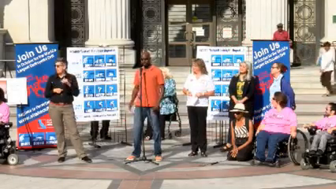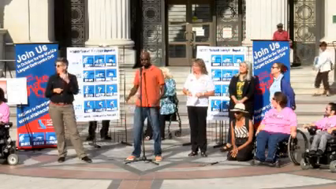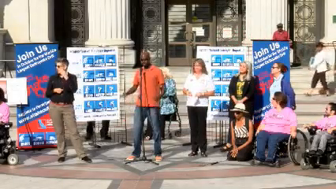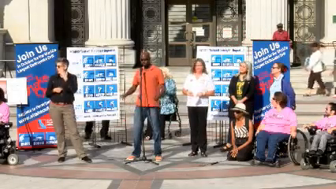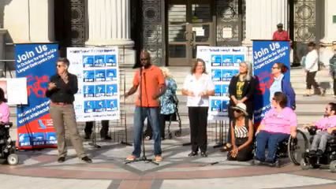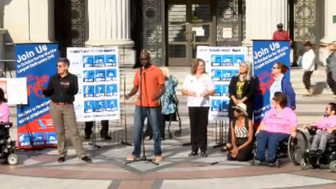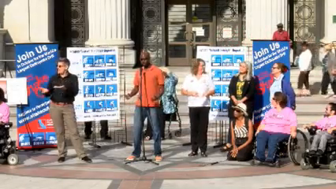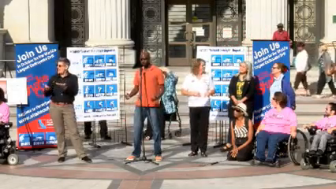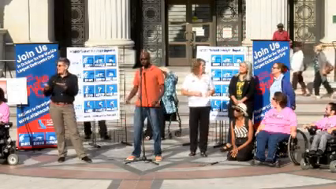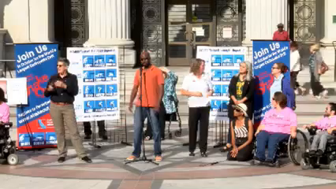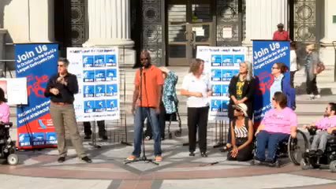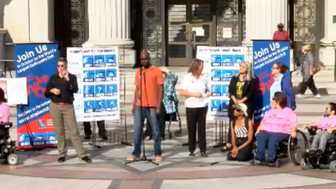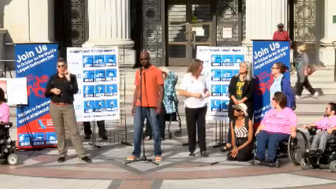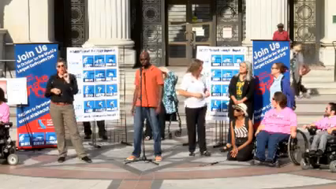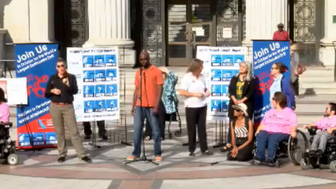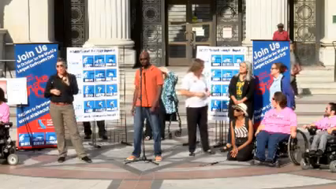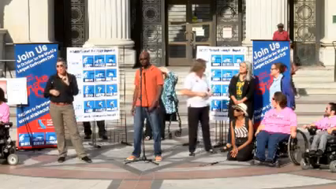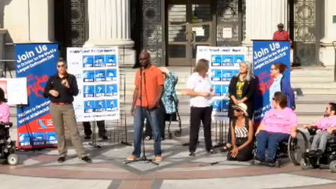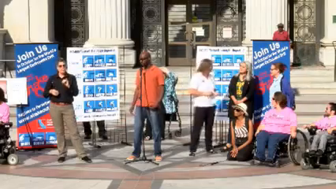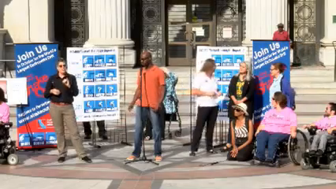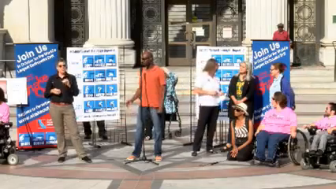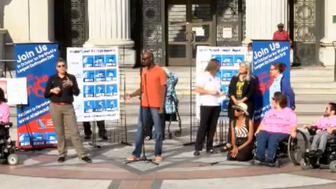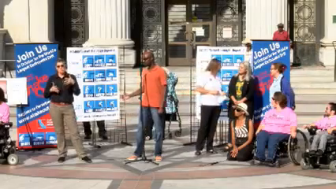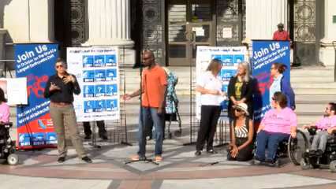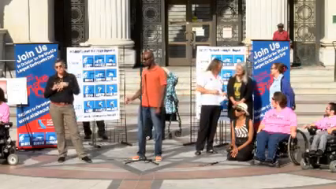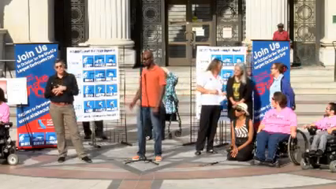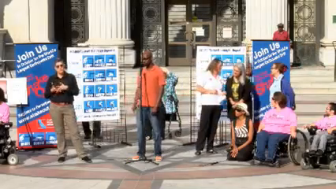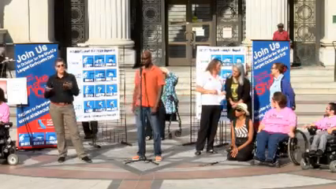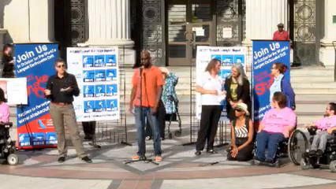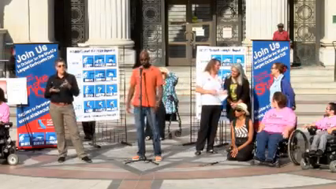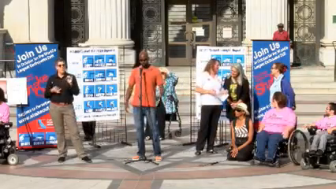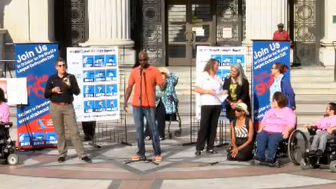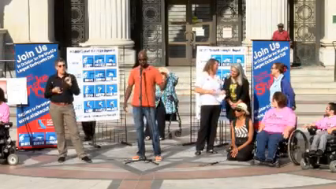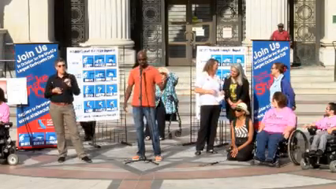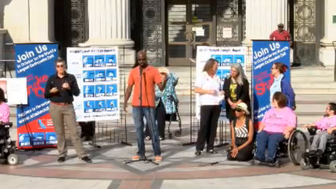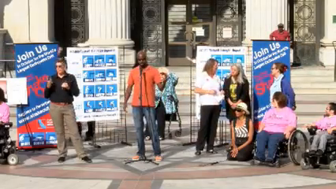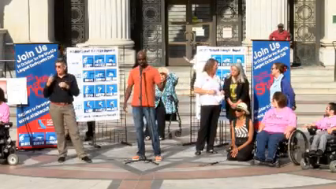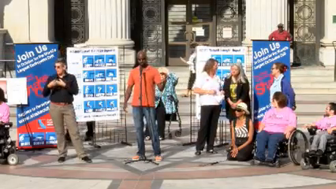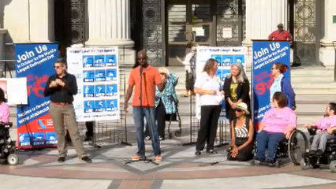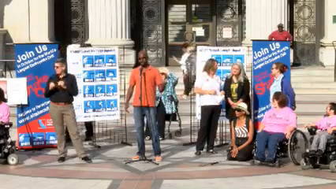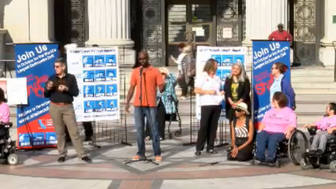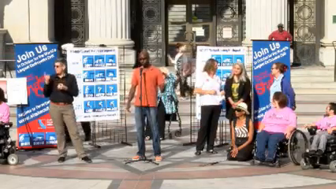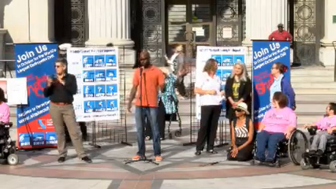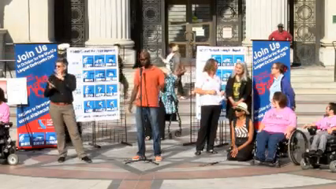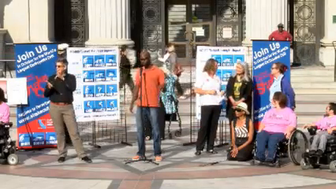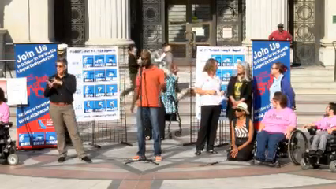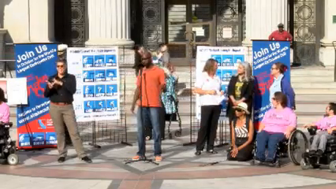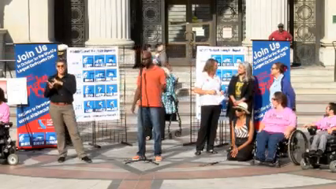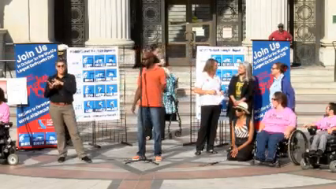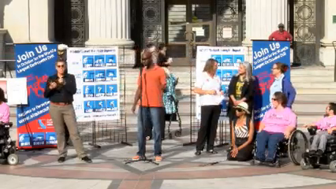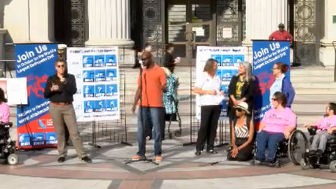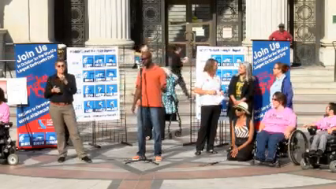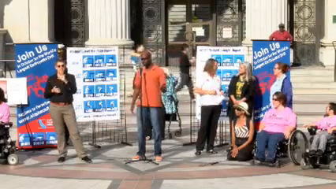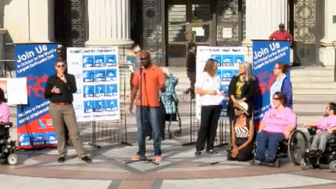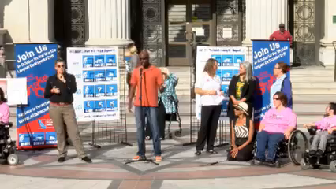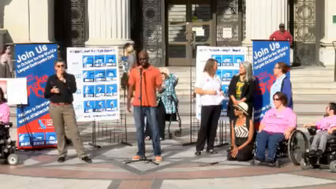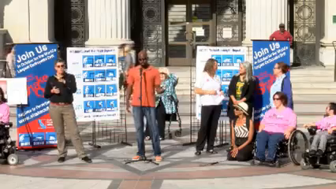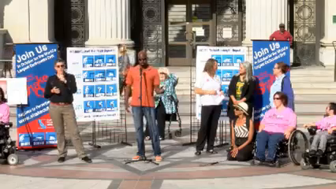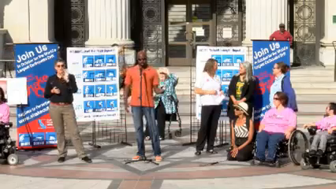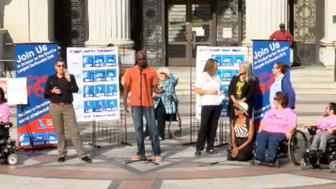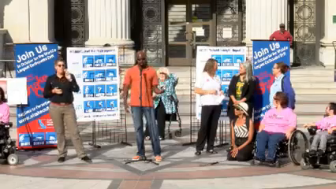we are deep in Oakland. We have two offices here in Oakland, one right downtown, 1904 Franklin,